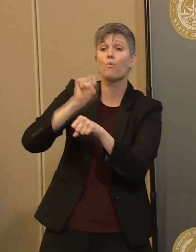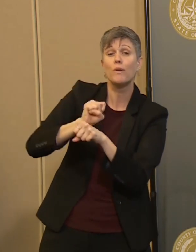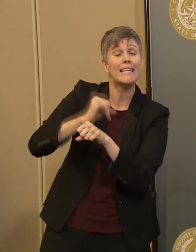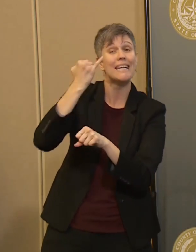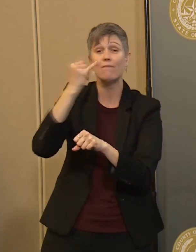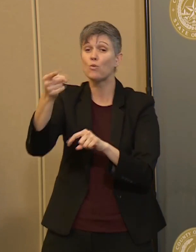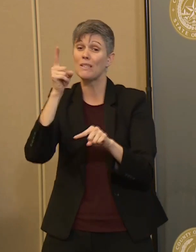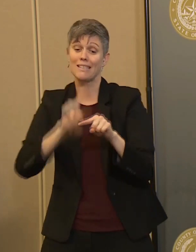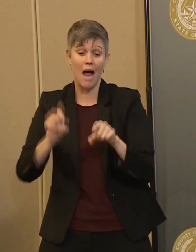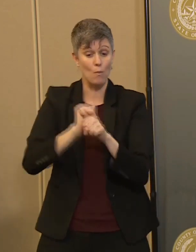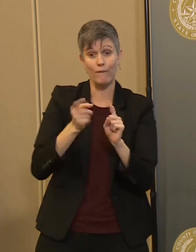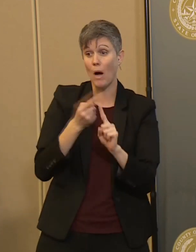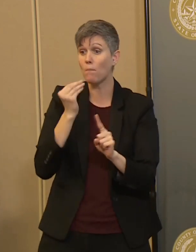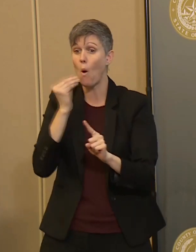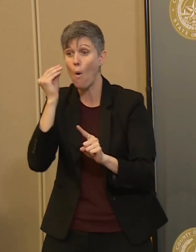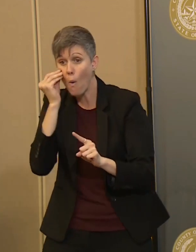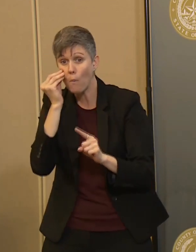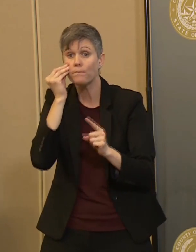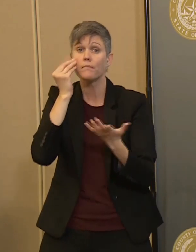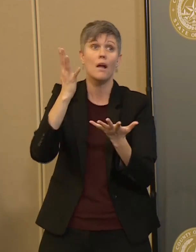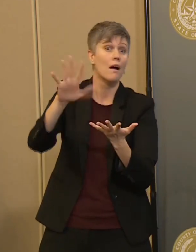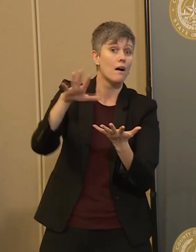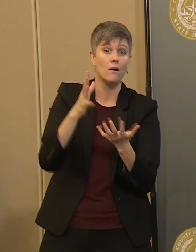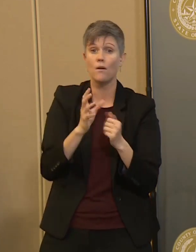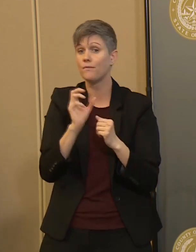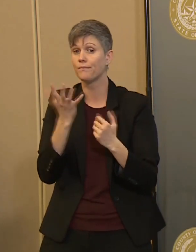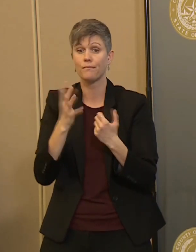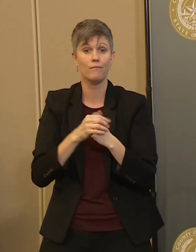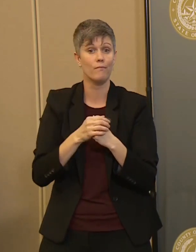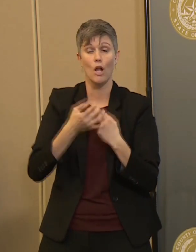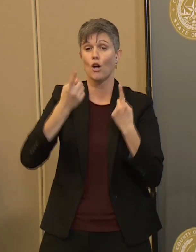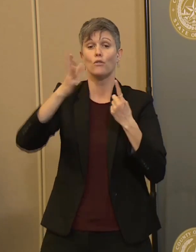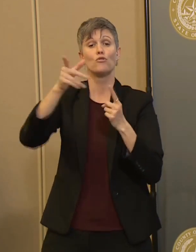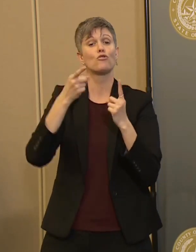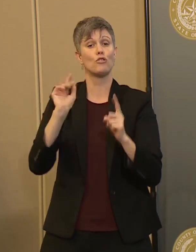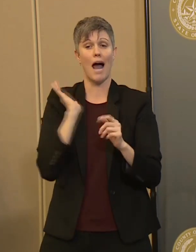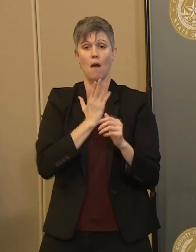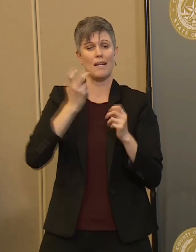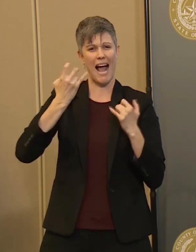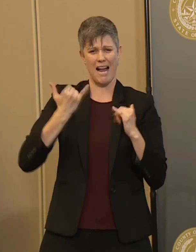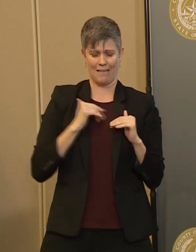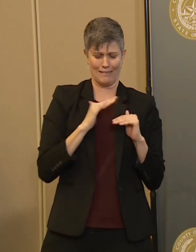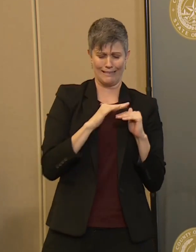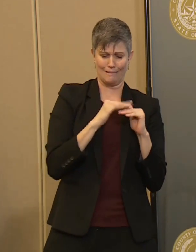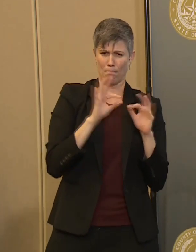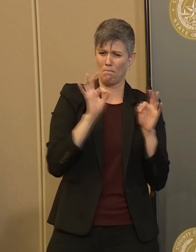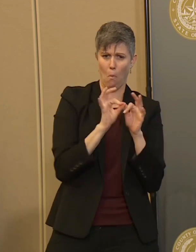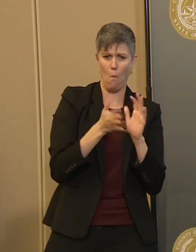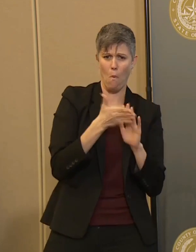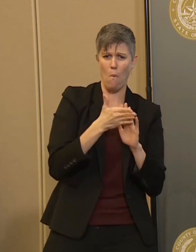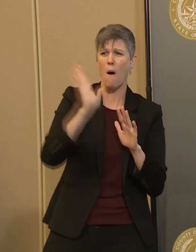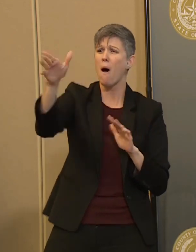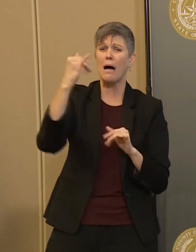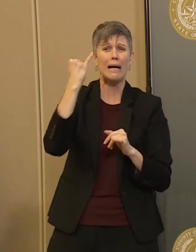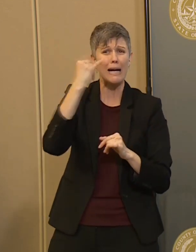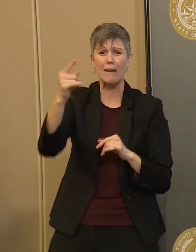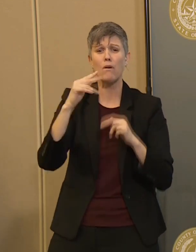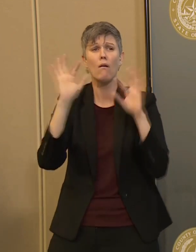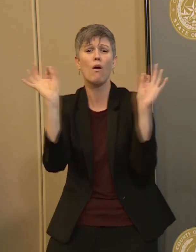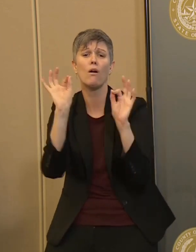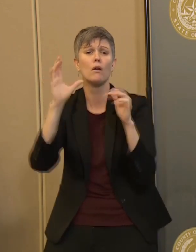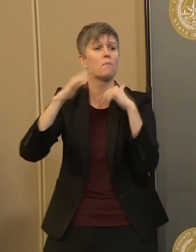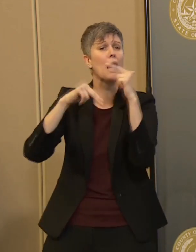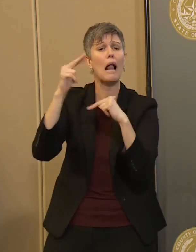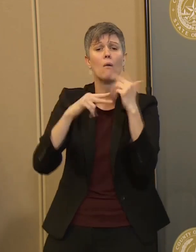or underneath our minimum basic operations requirement in the order itself. So